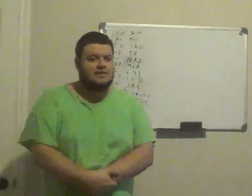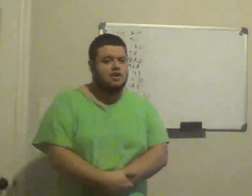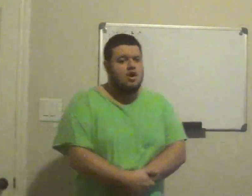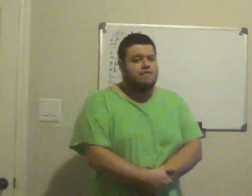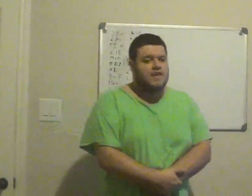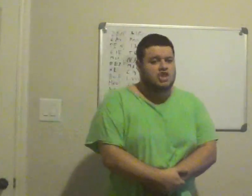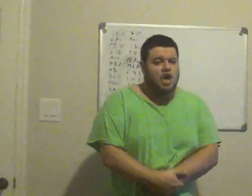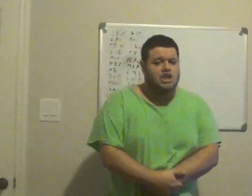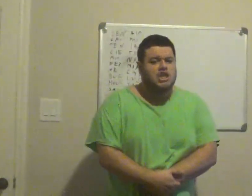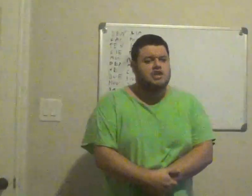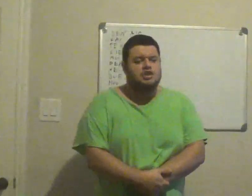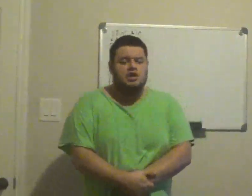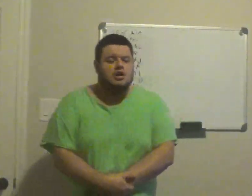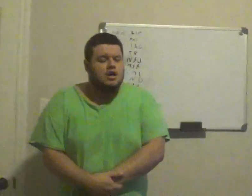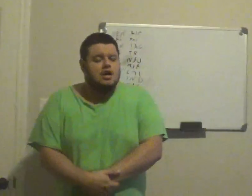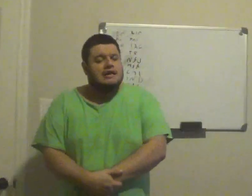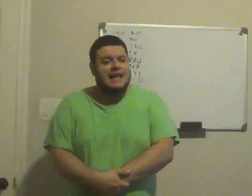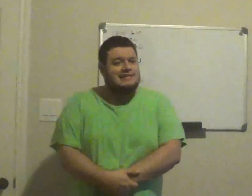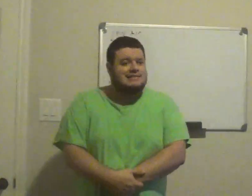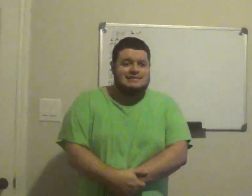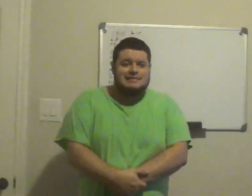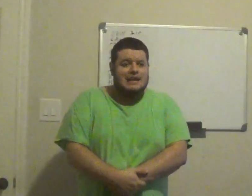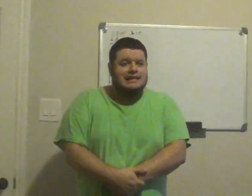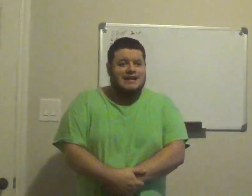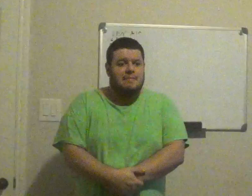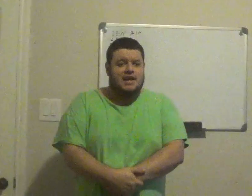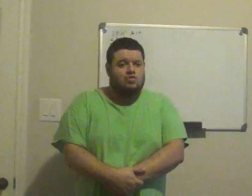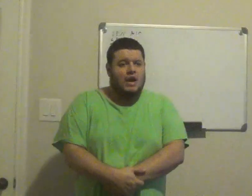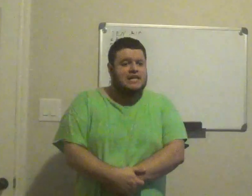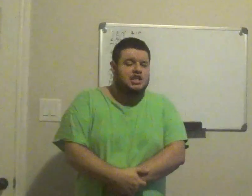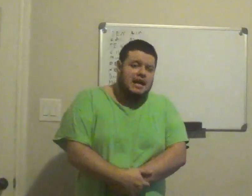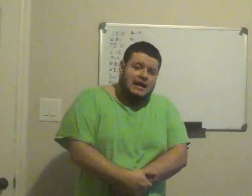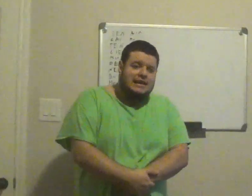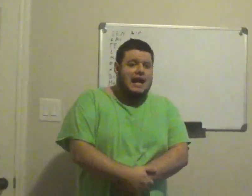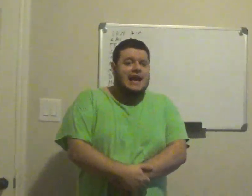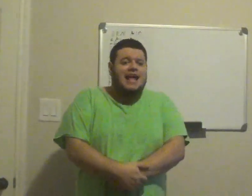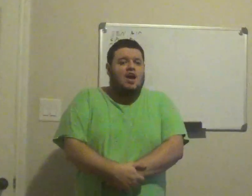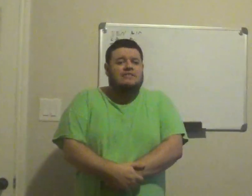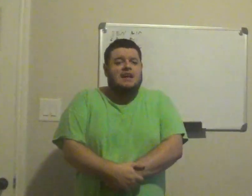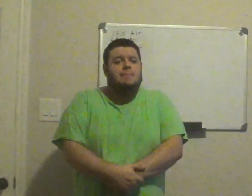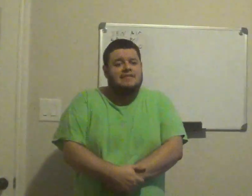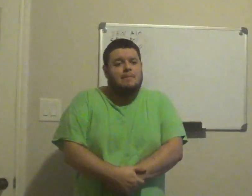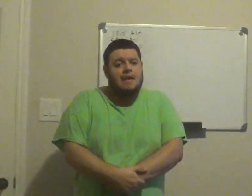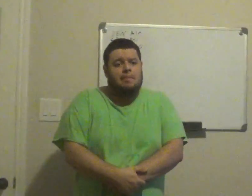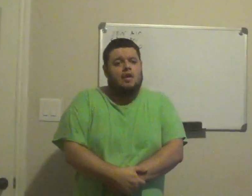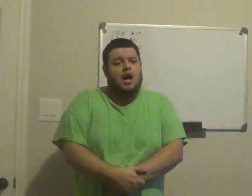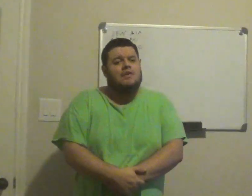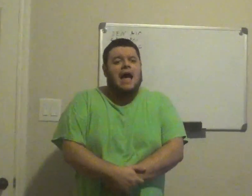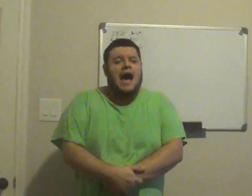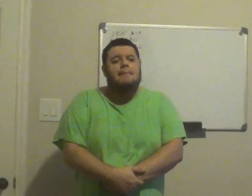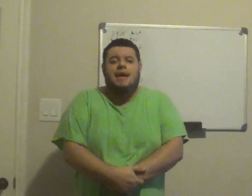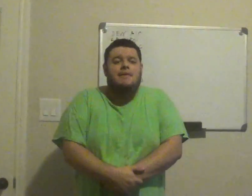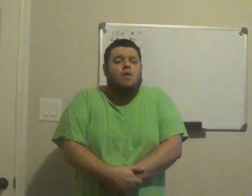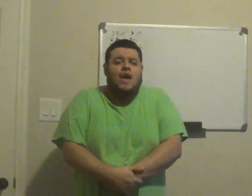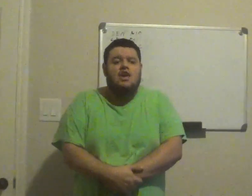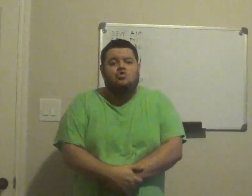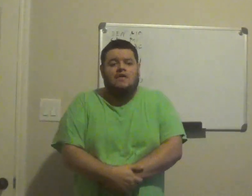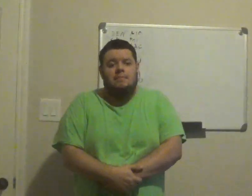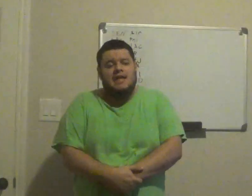for the Chargers, let's make a switch, and I know it's going to piss some people off, maybe the Raiders rather be